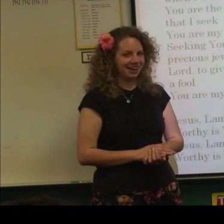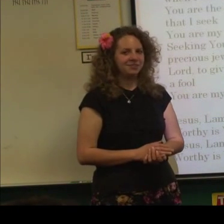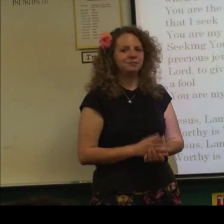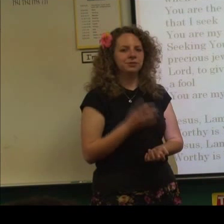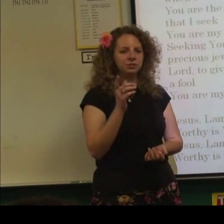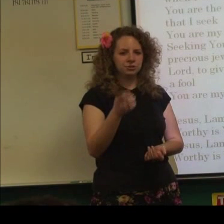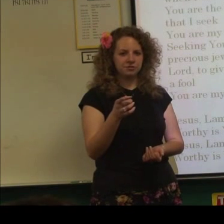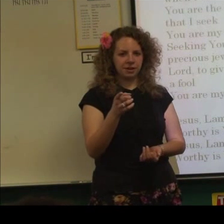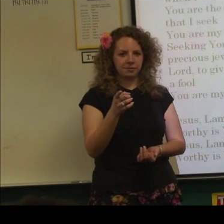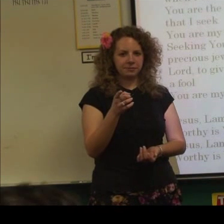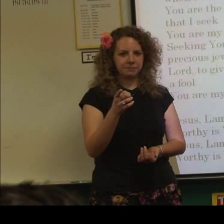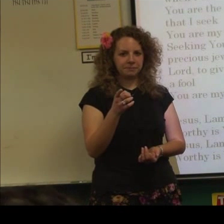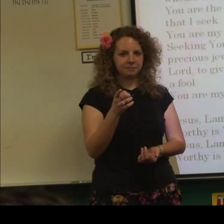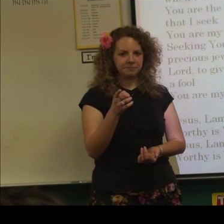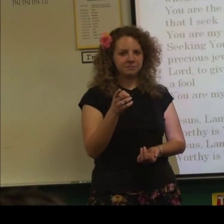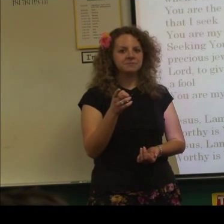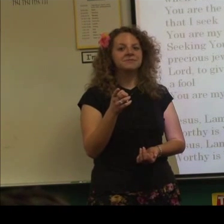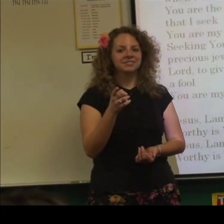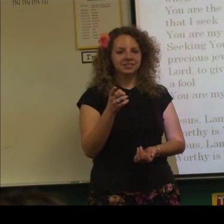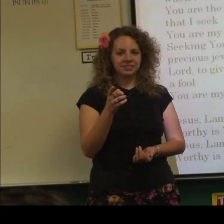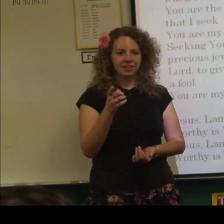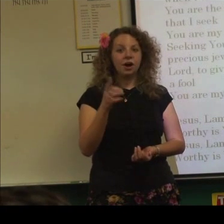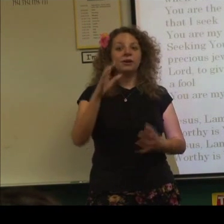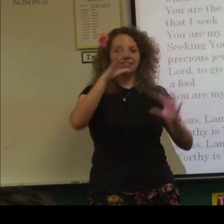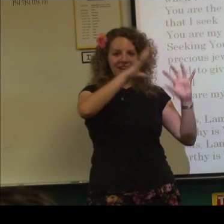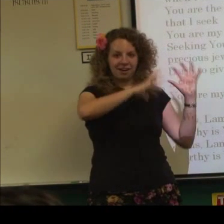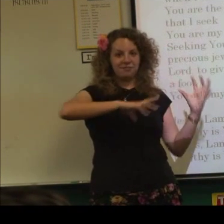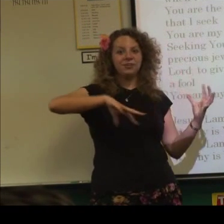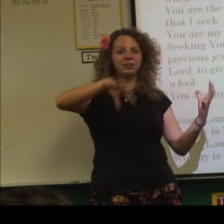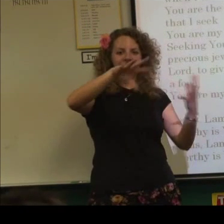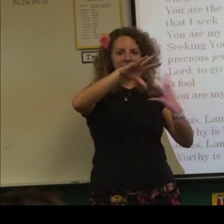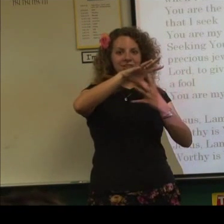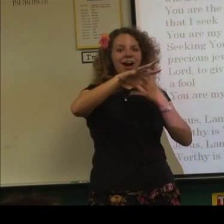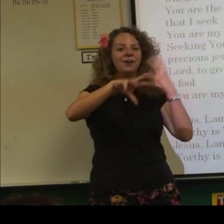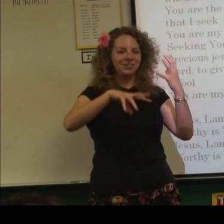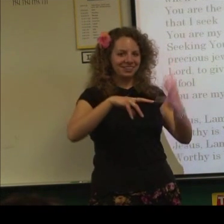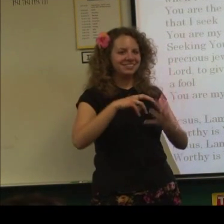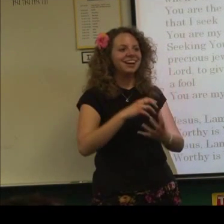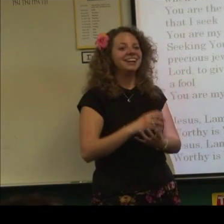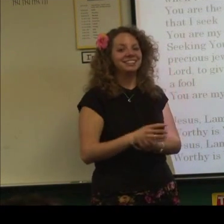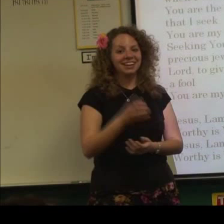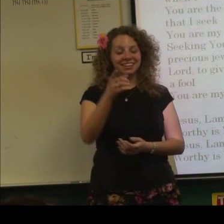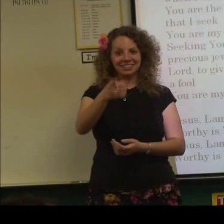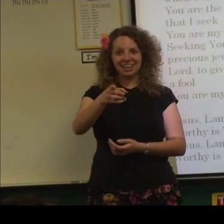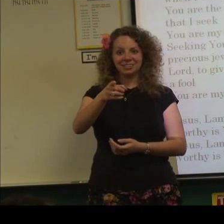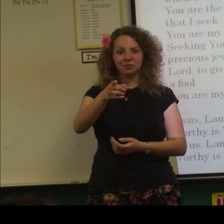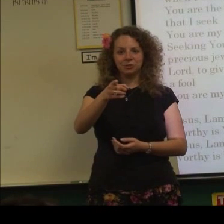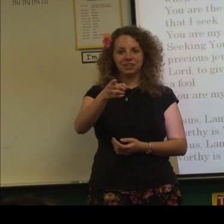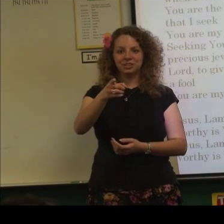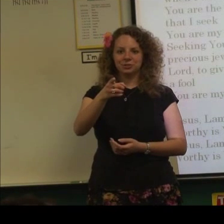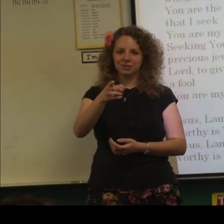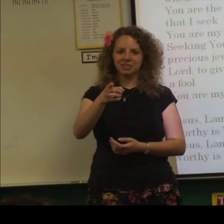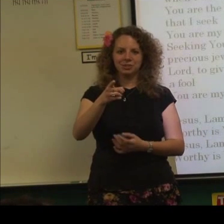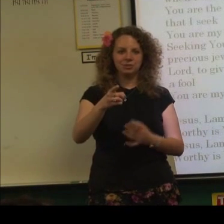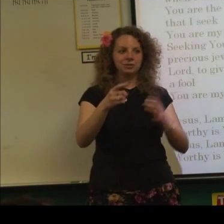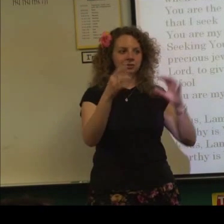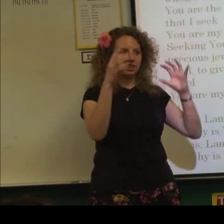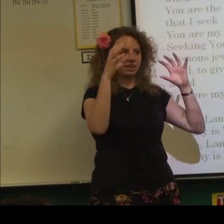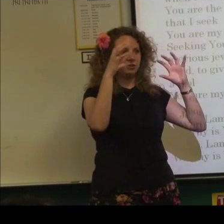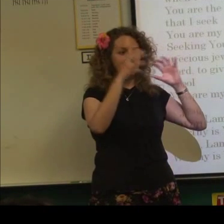Okay. What did you do for that one? That was all the same. It filled. Okay. That filled. That whole thing. Yeah. Nice. And that's a cool thing to do with it too. It's like if